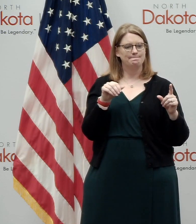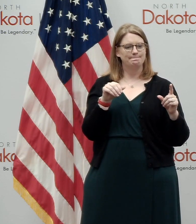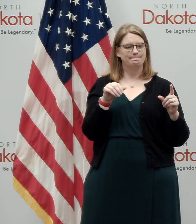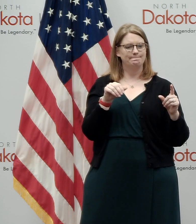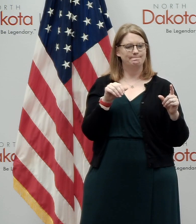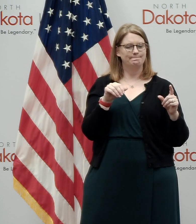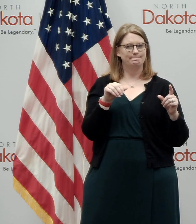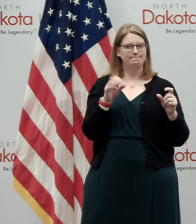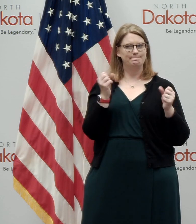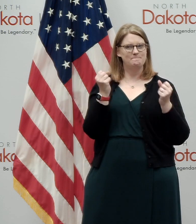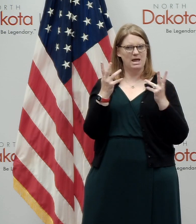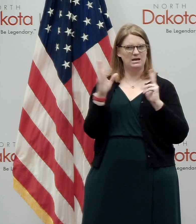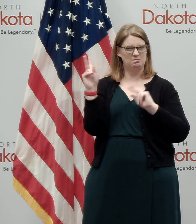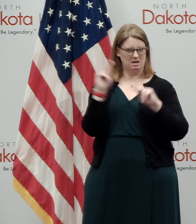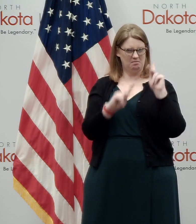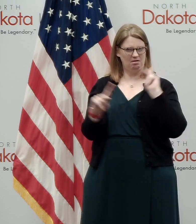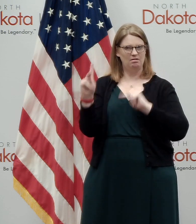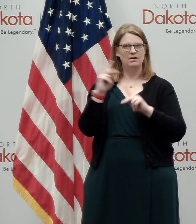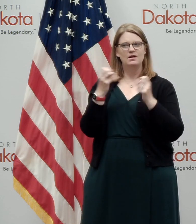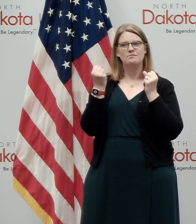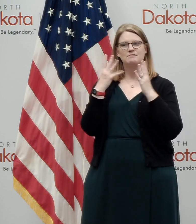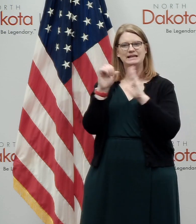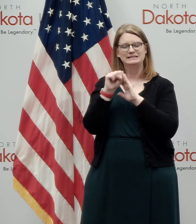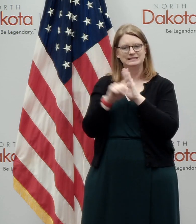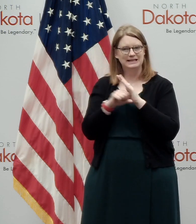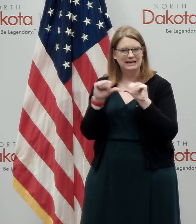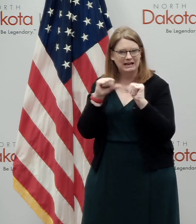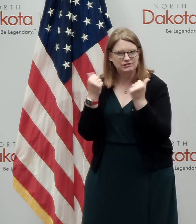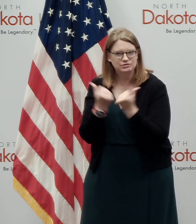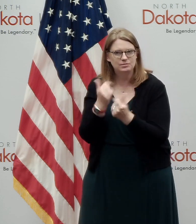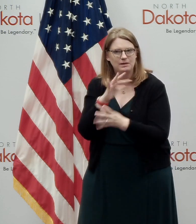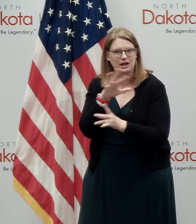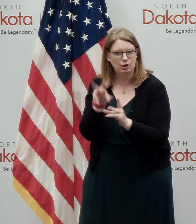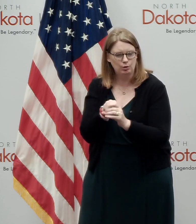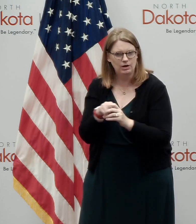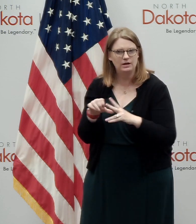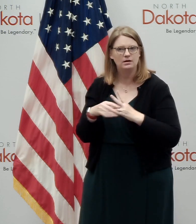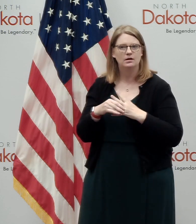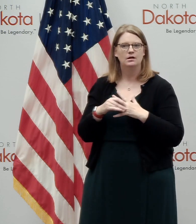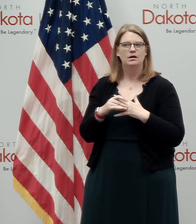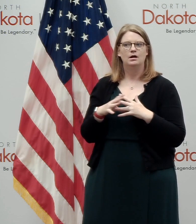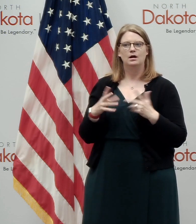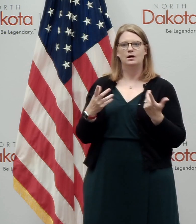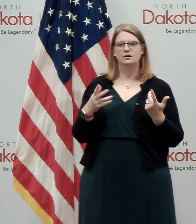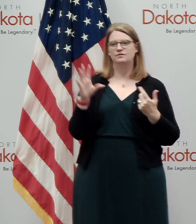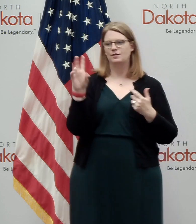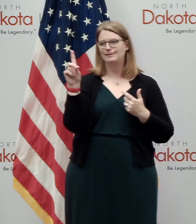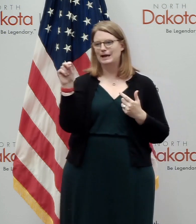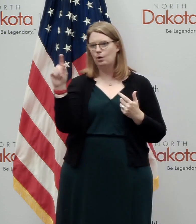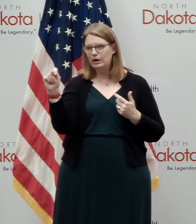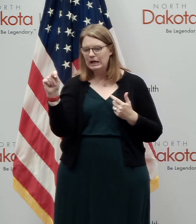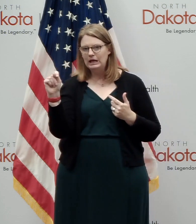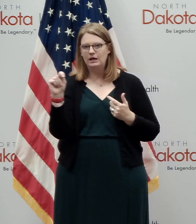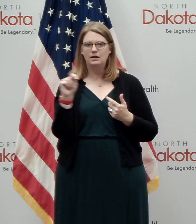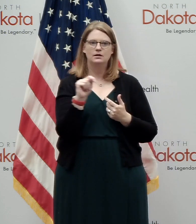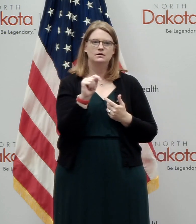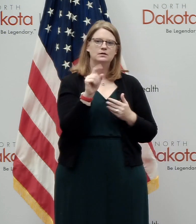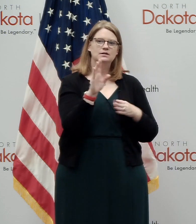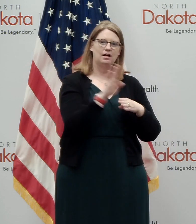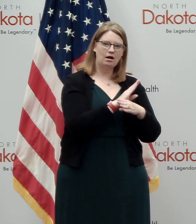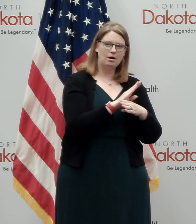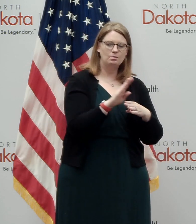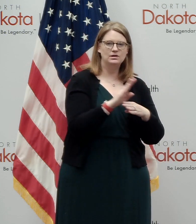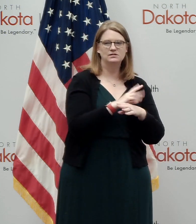of, folks and a number of state agencies that are going to be participating in this from, uh, uh, to Commerce,